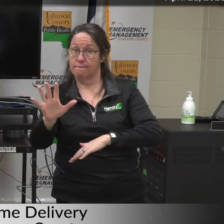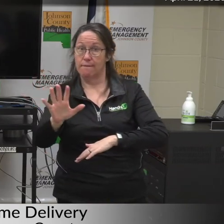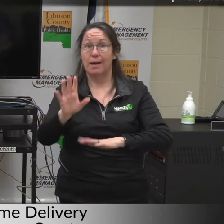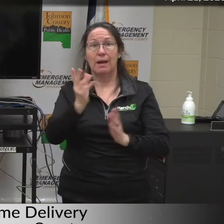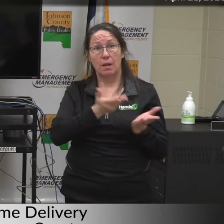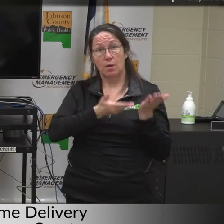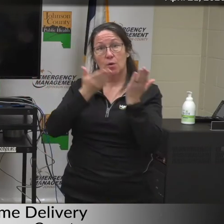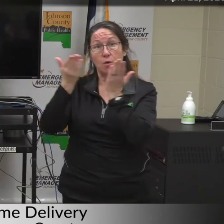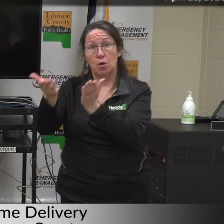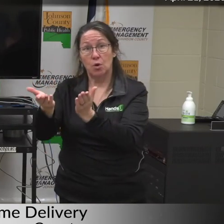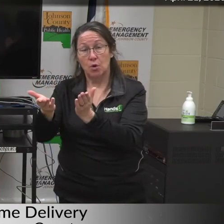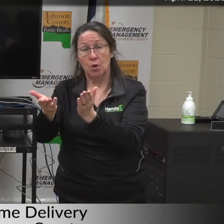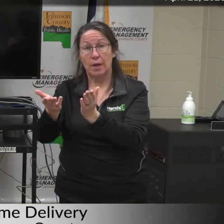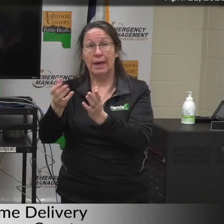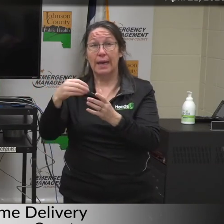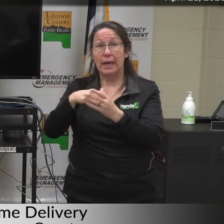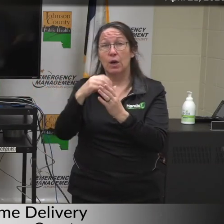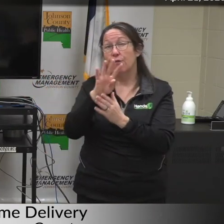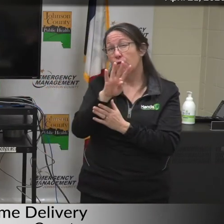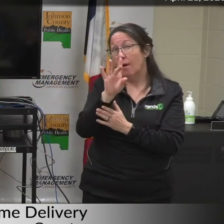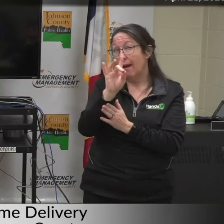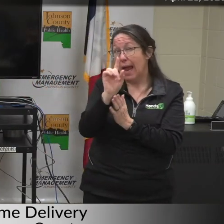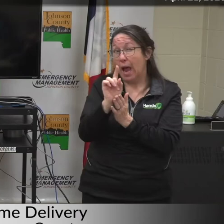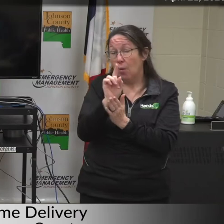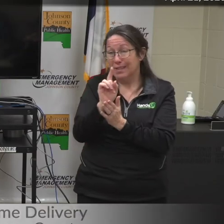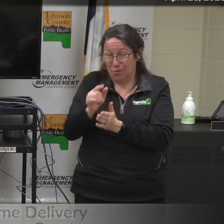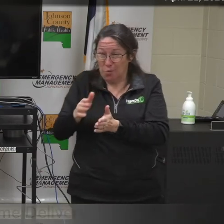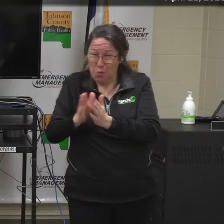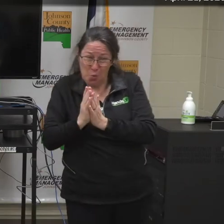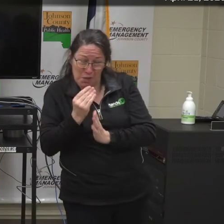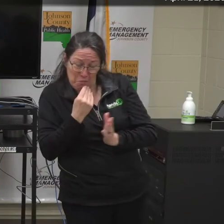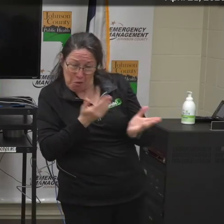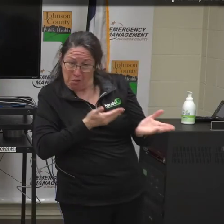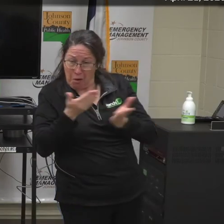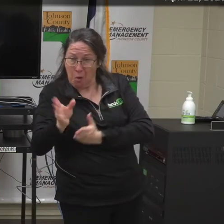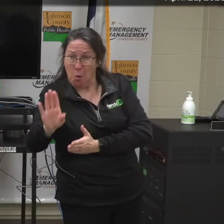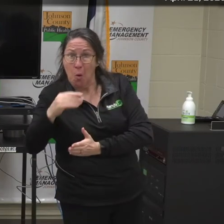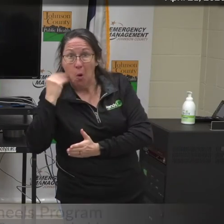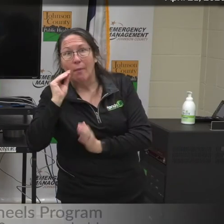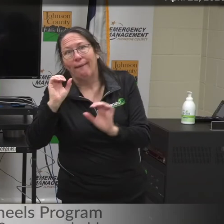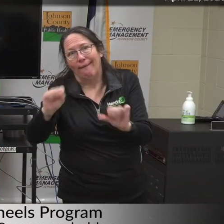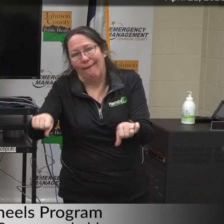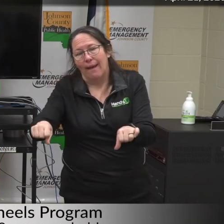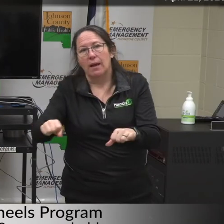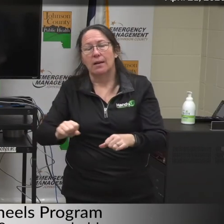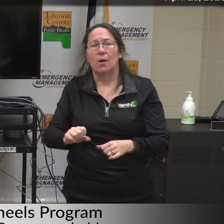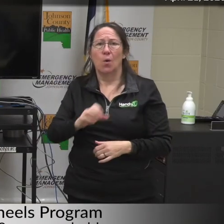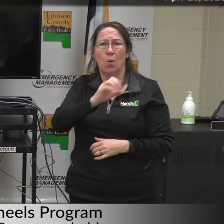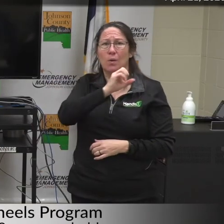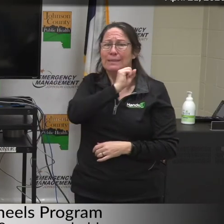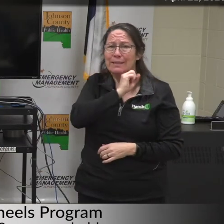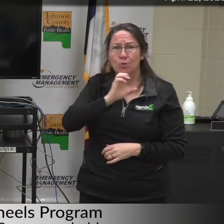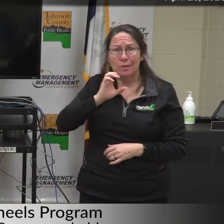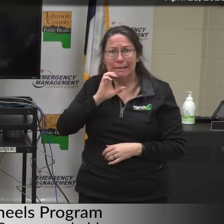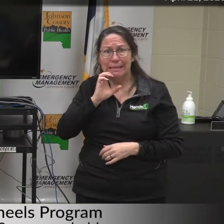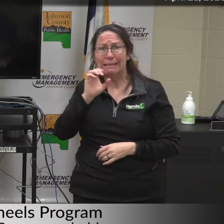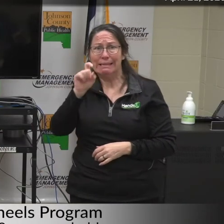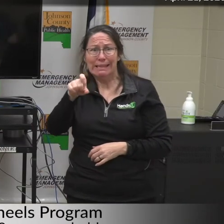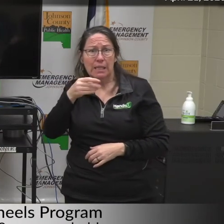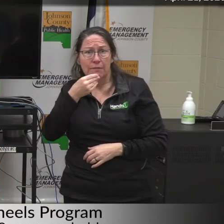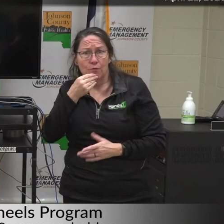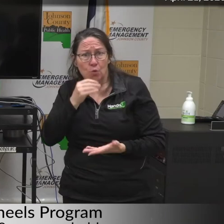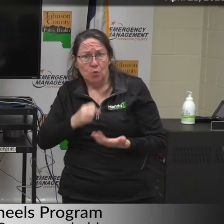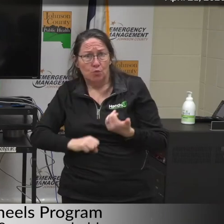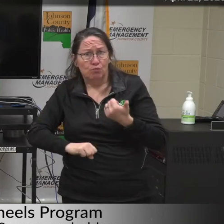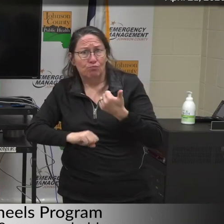Delivery is generally made within 48 hours of a request. Seniors who are needing food